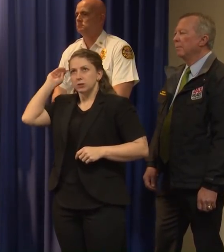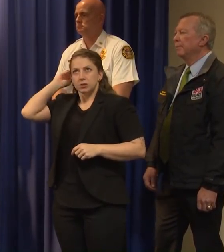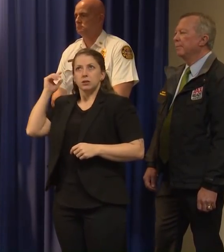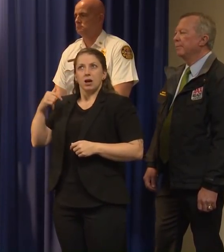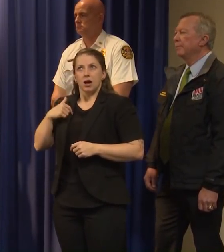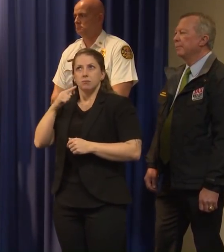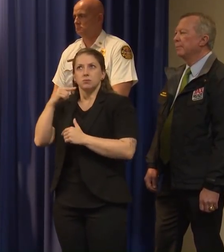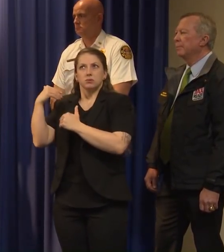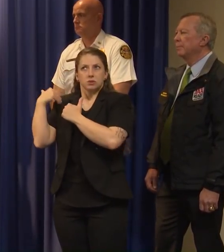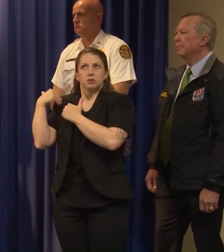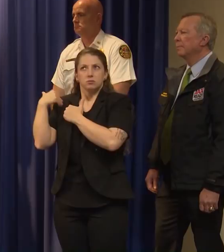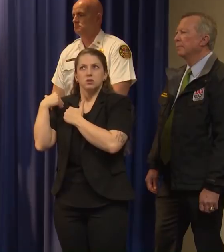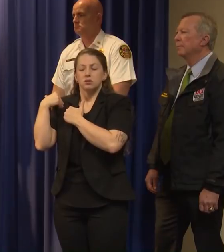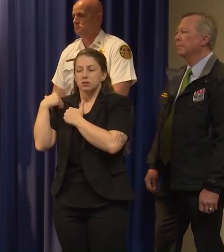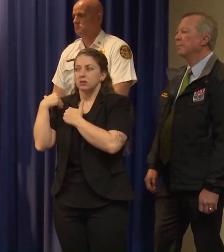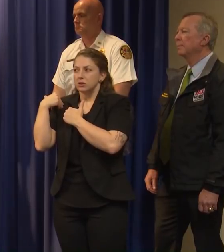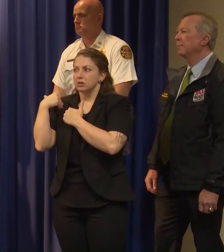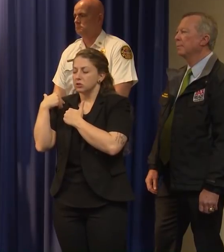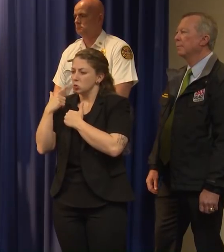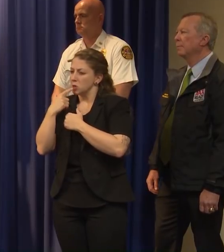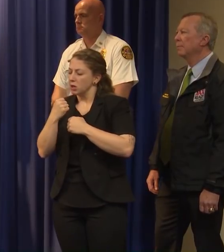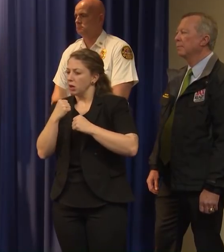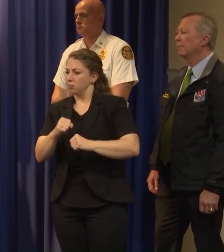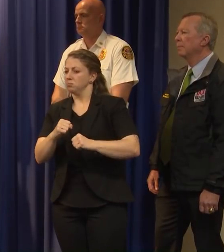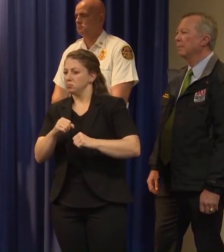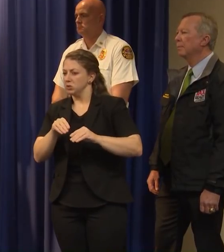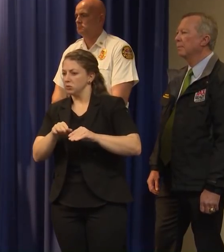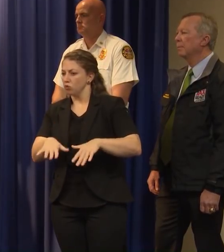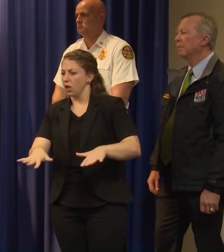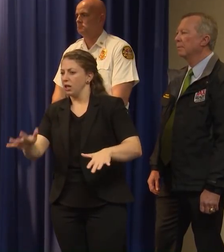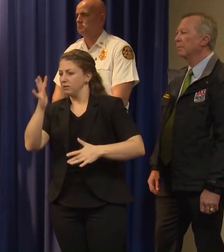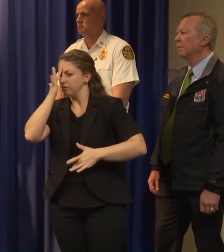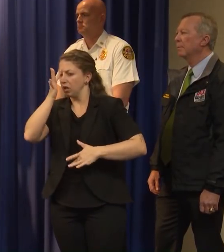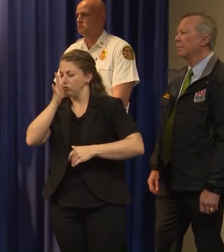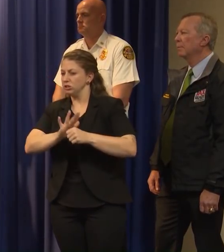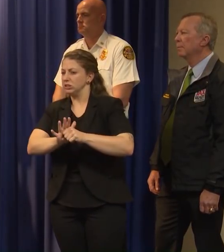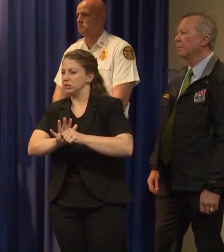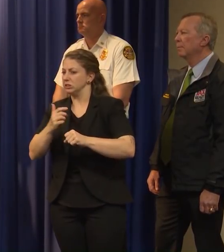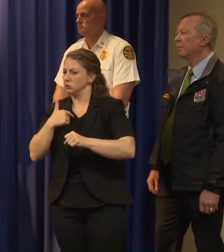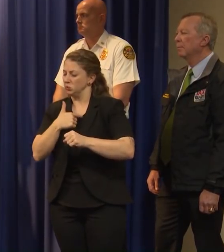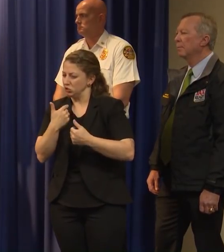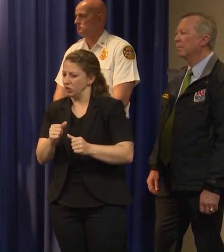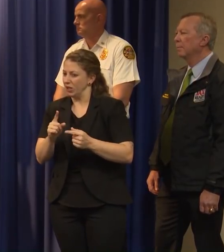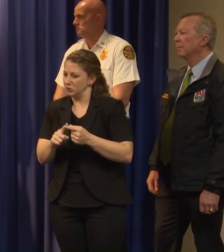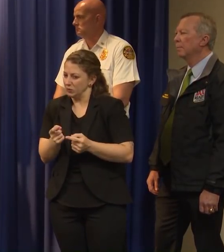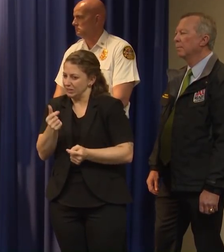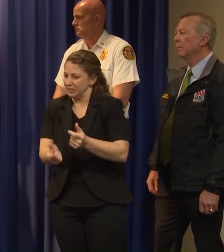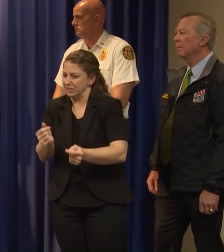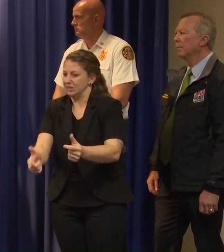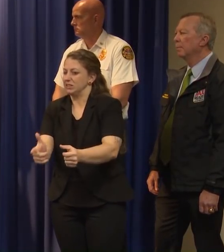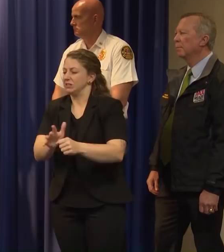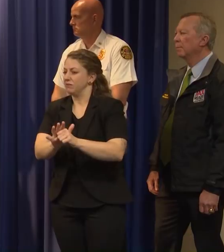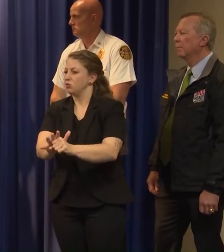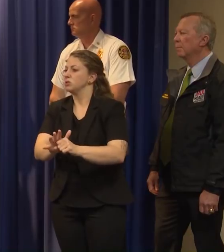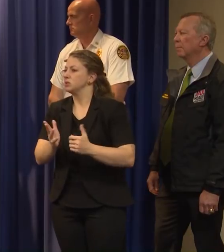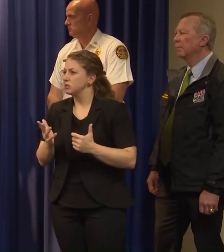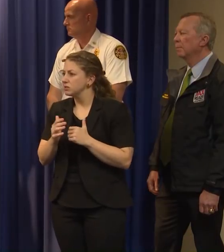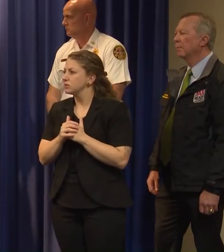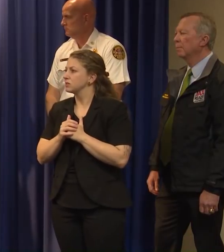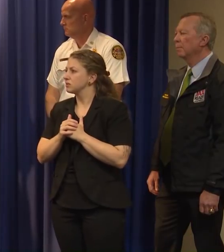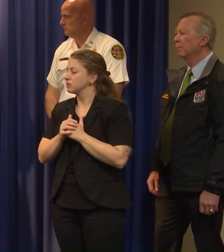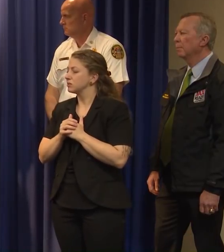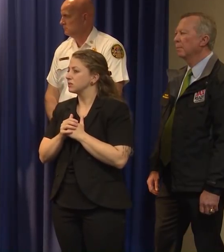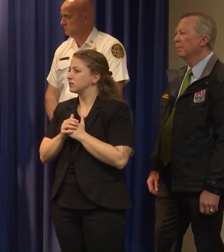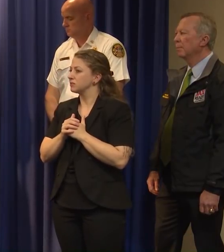facilitate the spread of this virus that we, you we're working so hard to contain. So, uh, again, we, we're almost